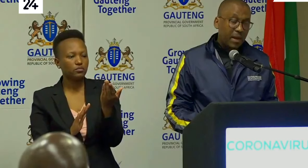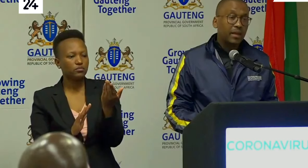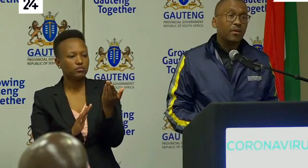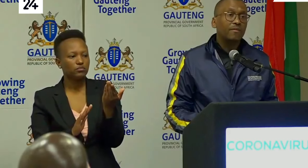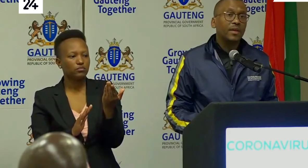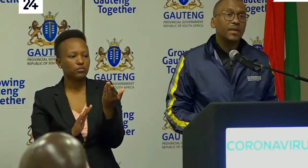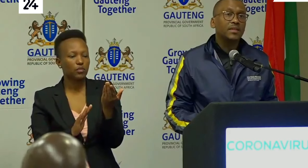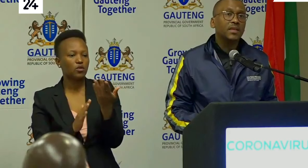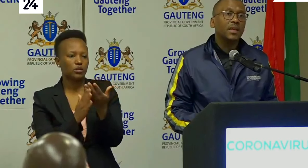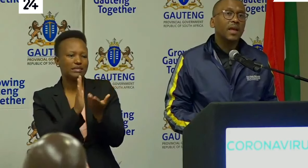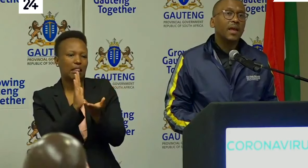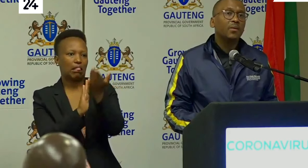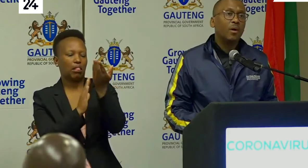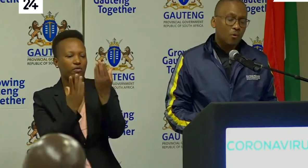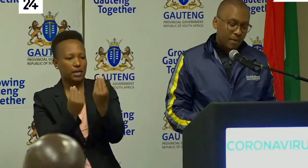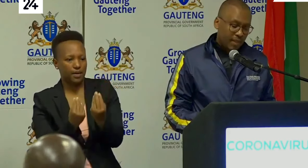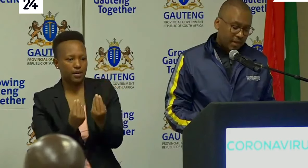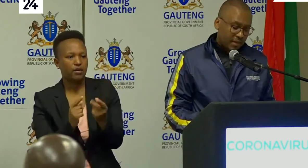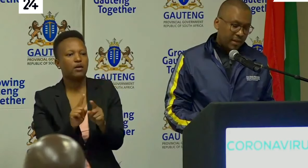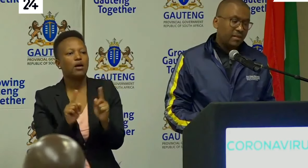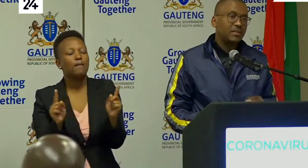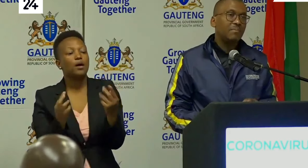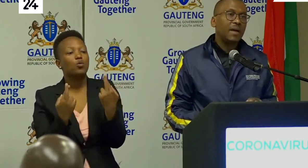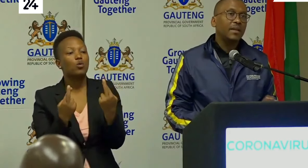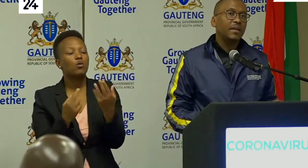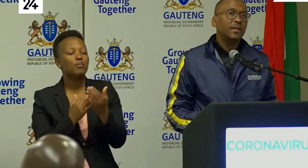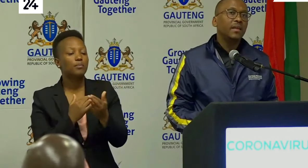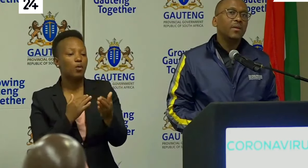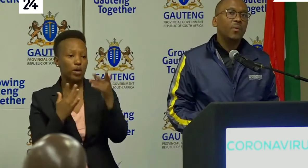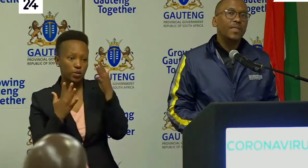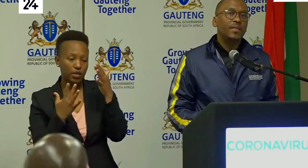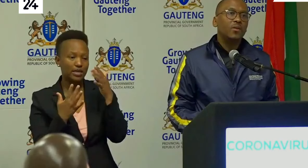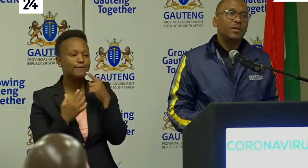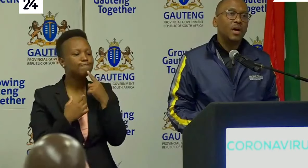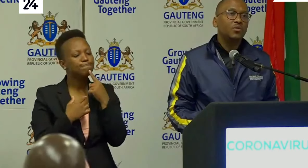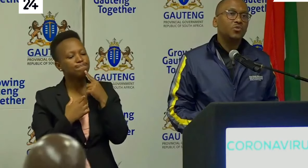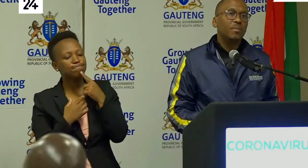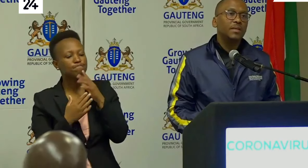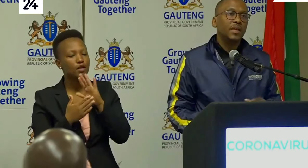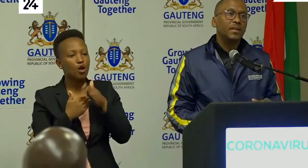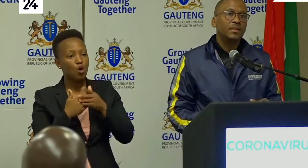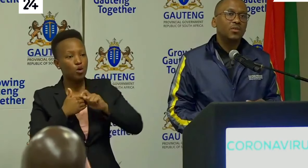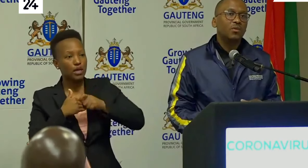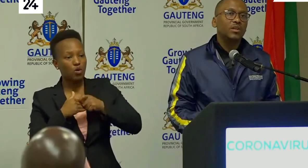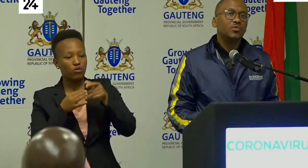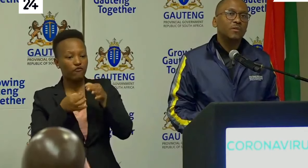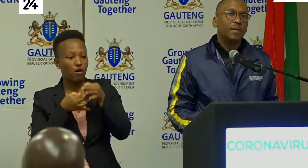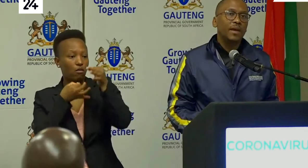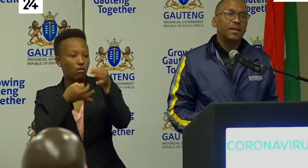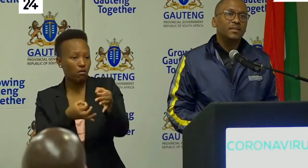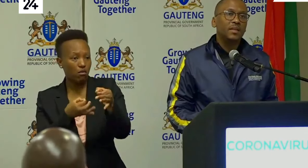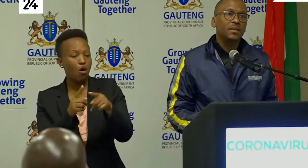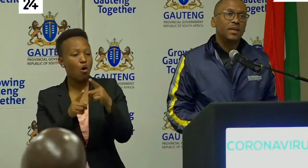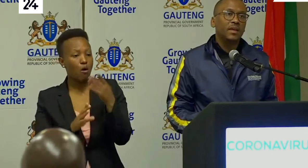spike of the rate and we're hoping that in determining whether the lockdown should be extended or it should